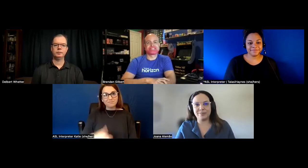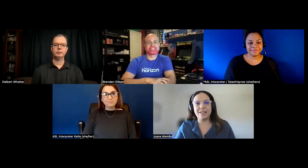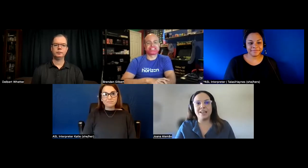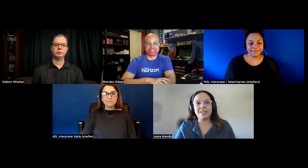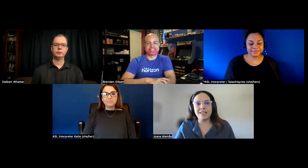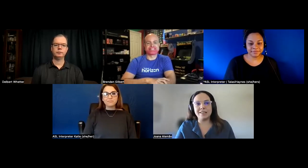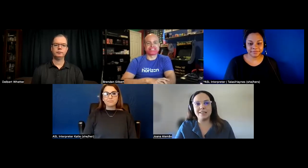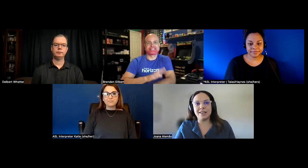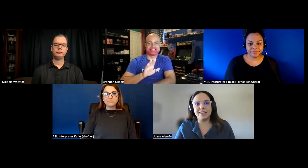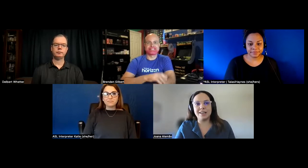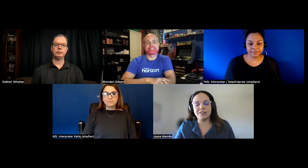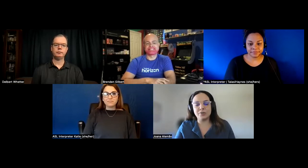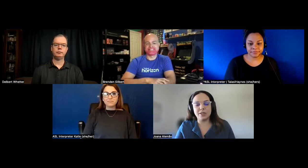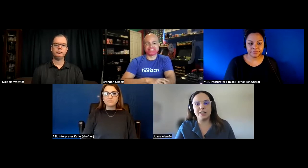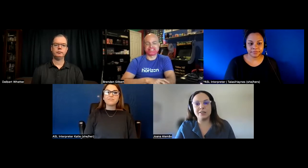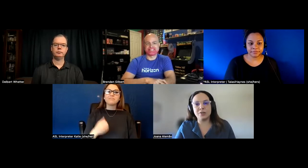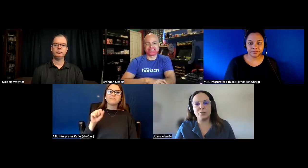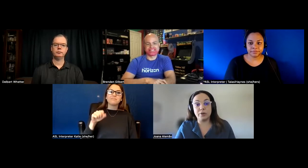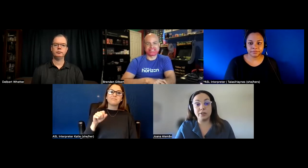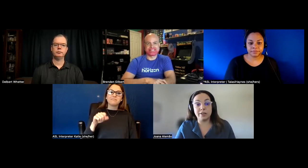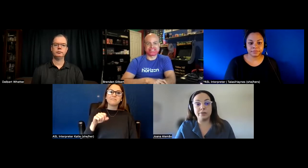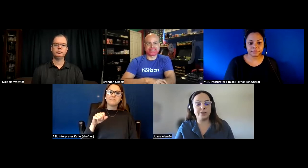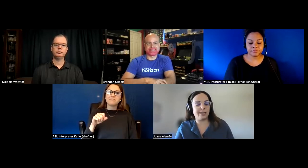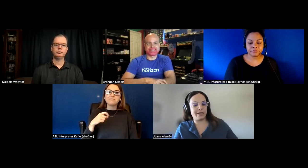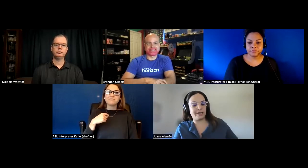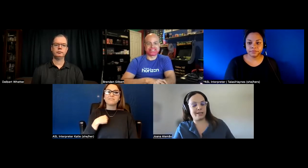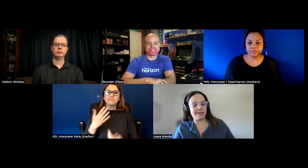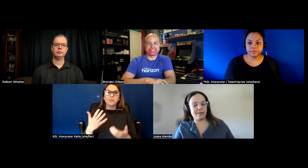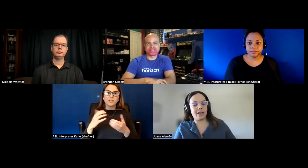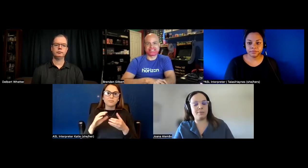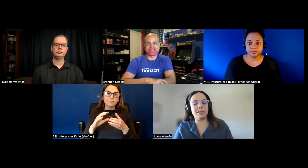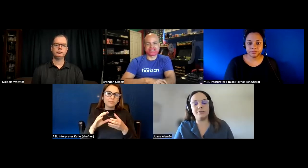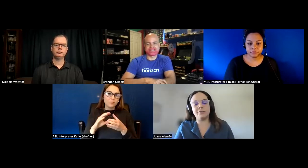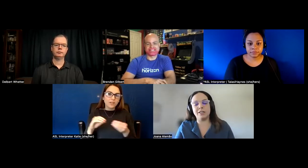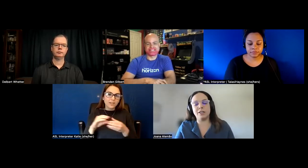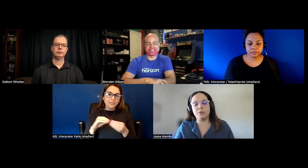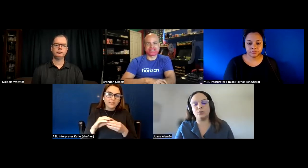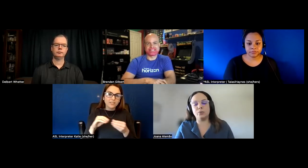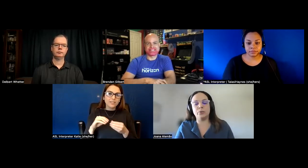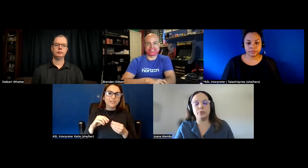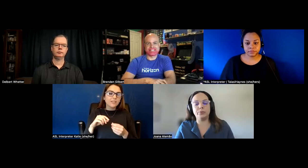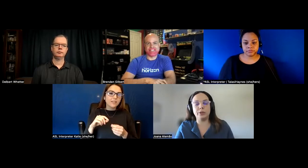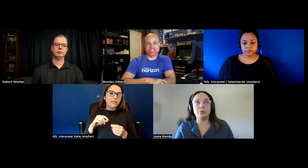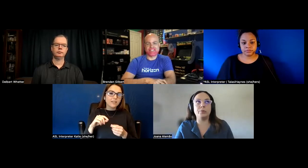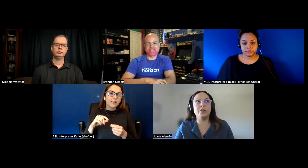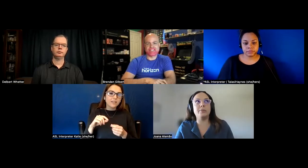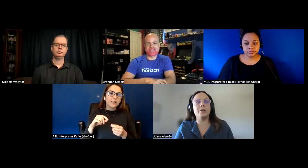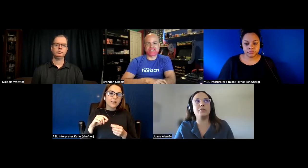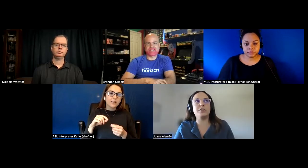yes i just would like to point out that i believe it would be beneficial